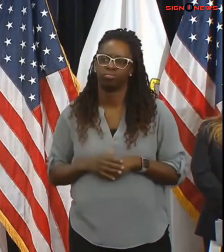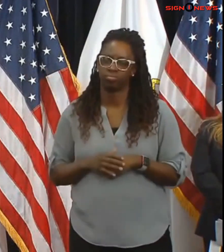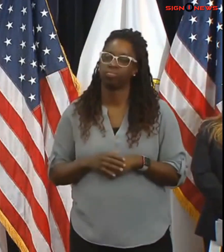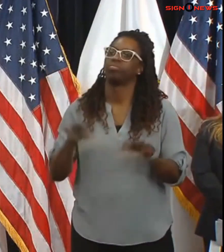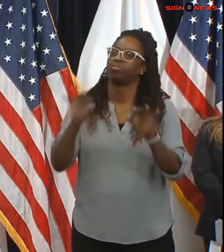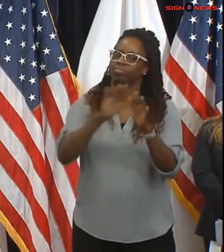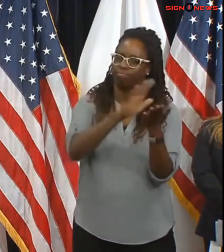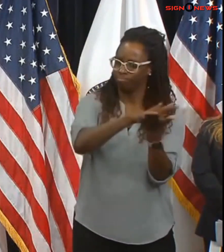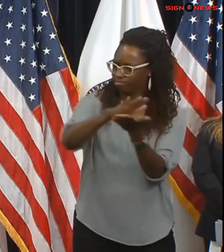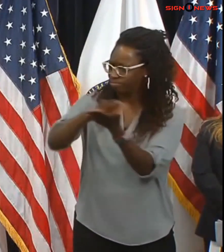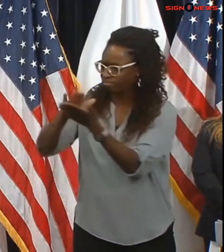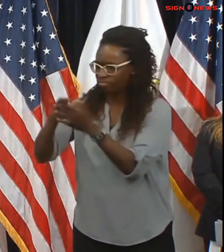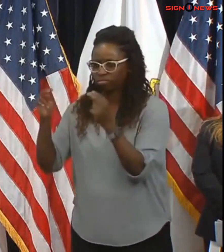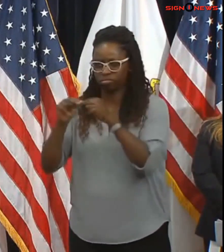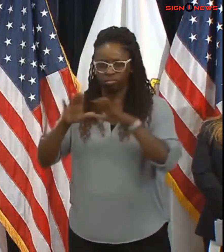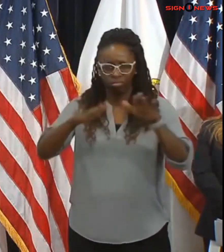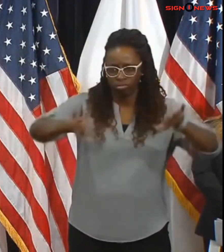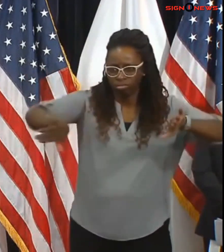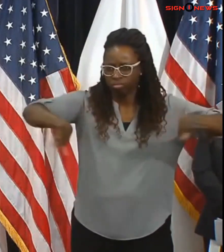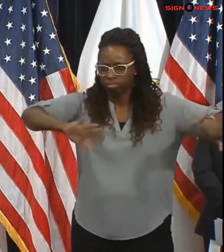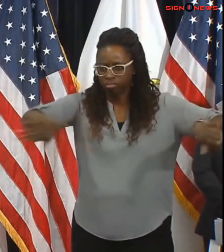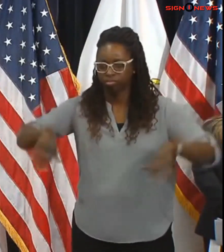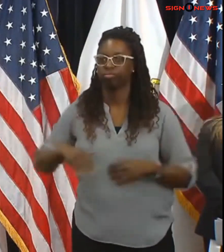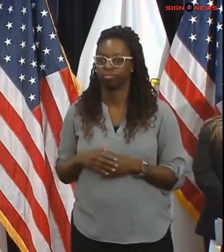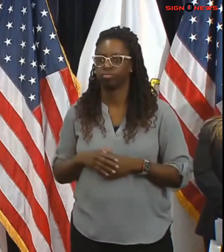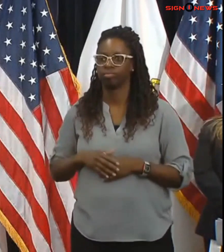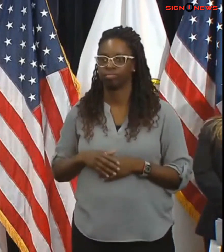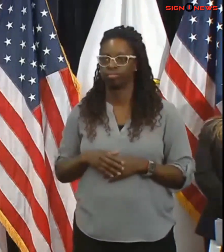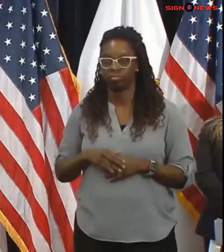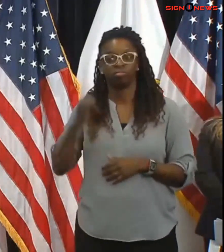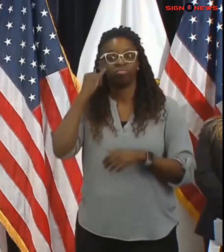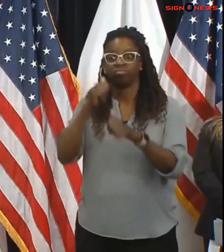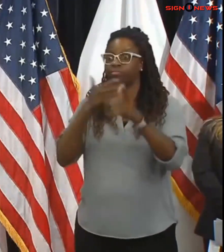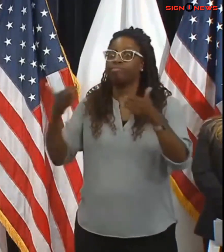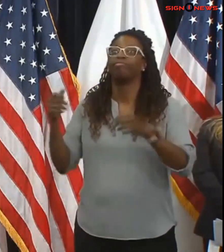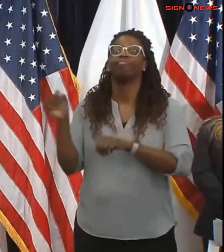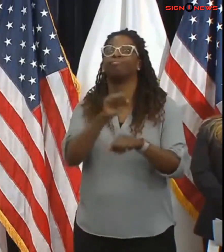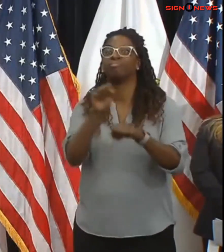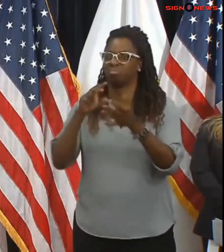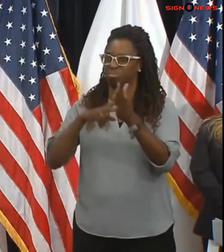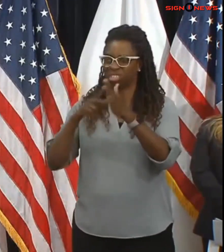result will be very hazardous so people really ought to plan to stay off the roads tomorrow.